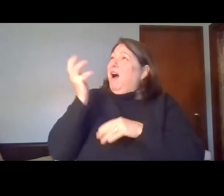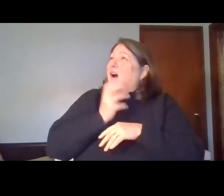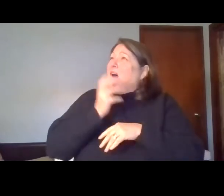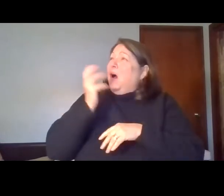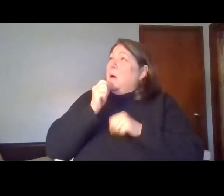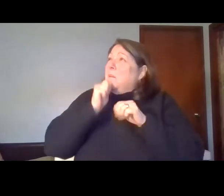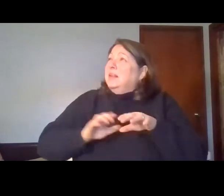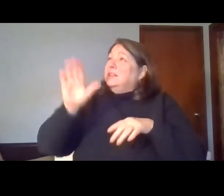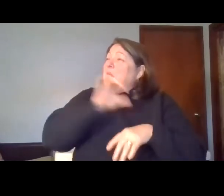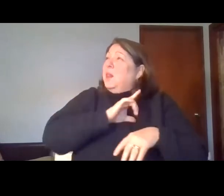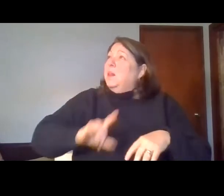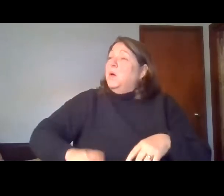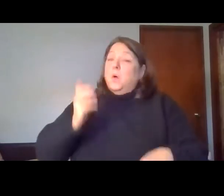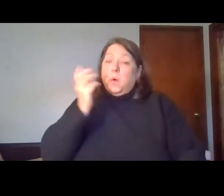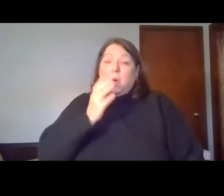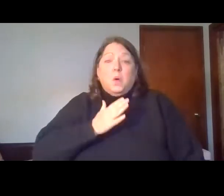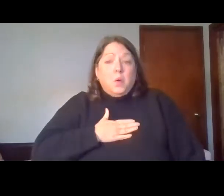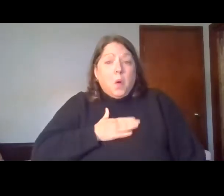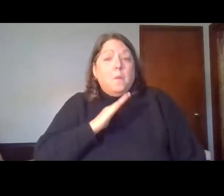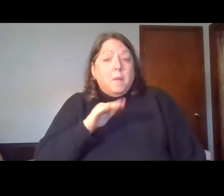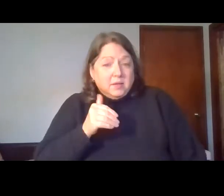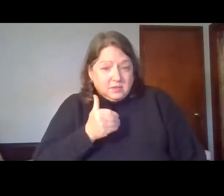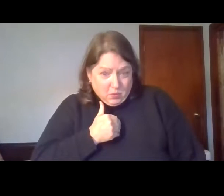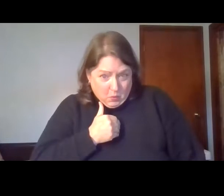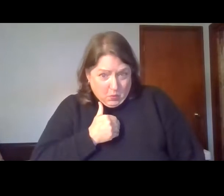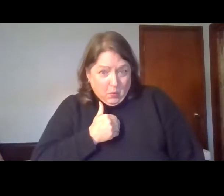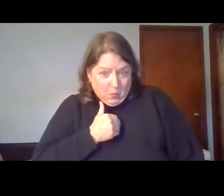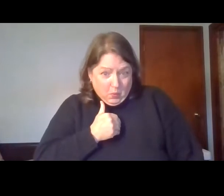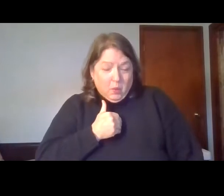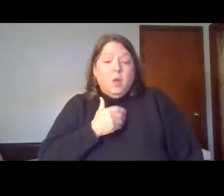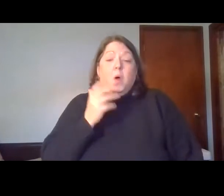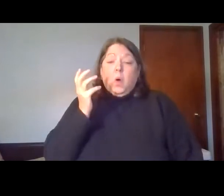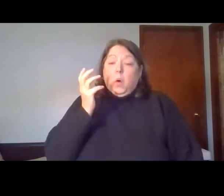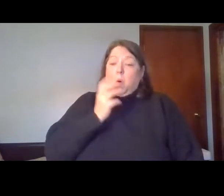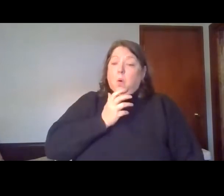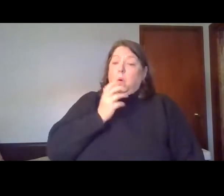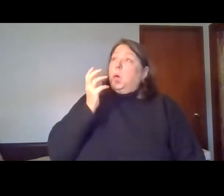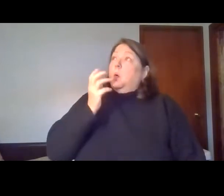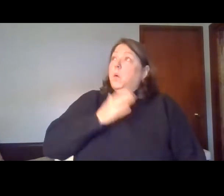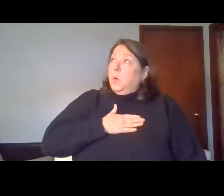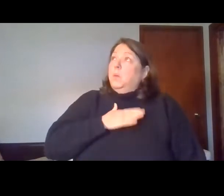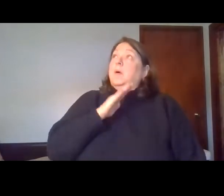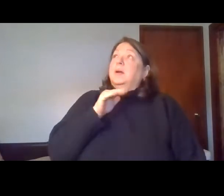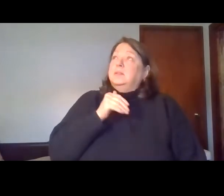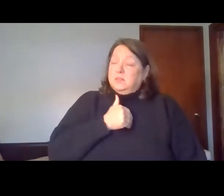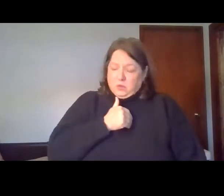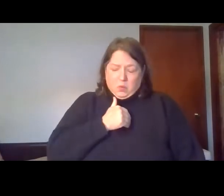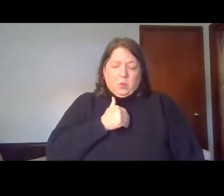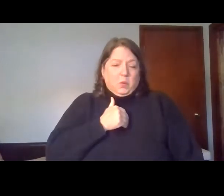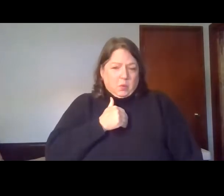Bless the Lord, O my soul, O my